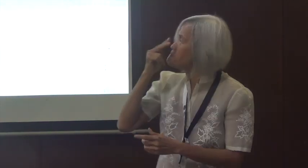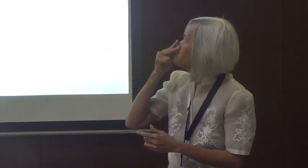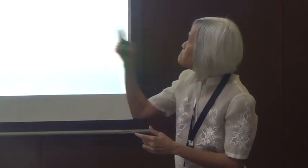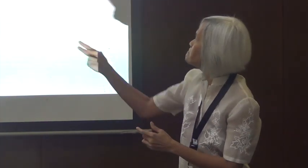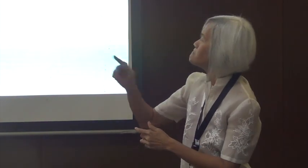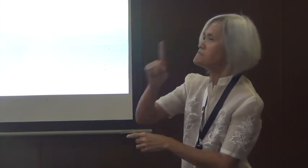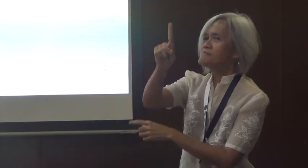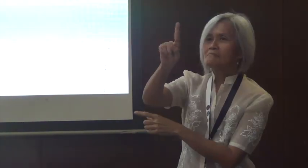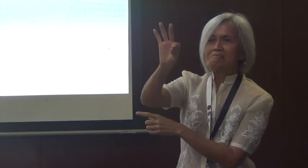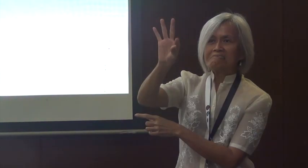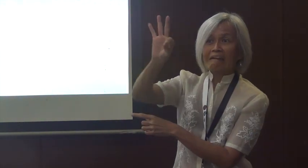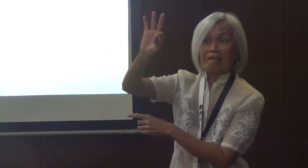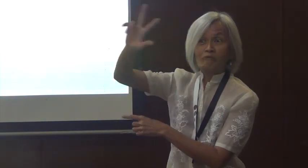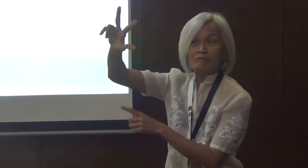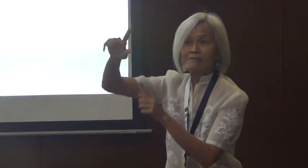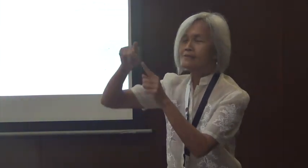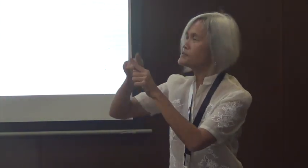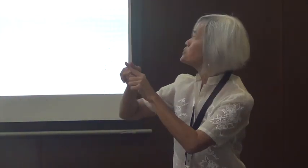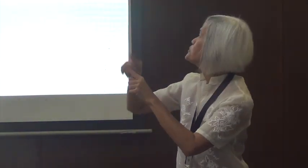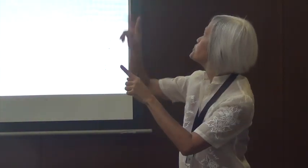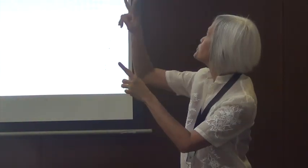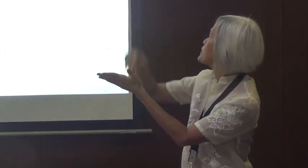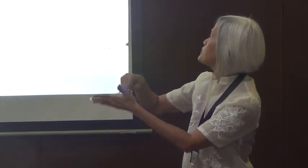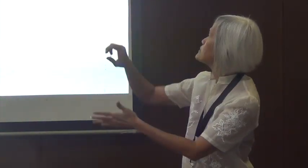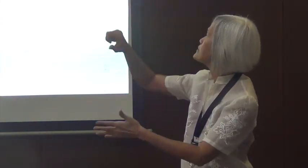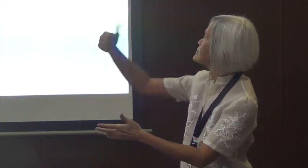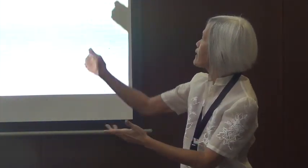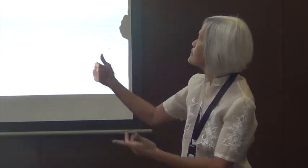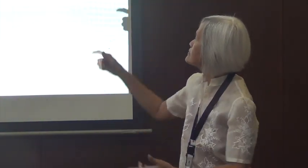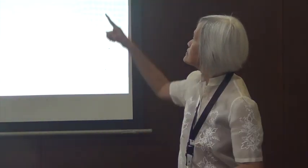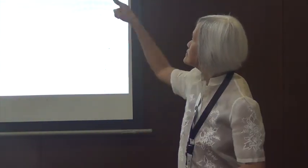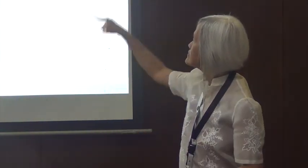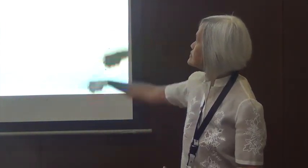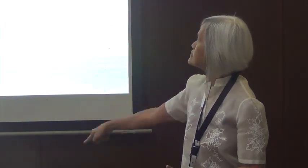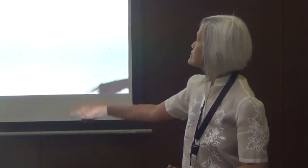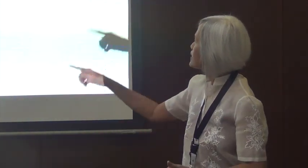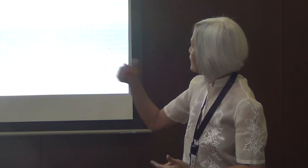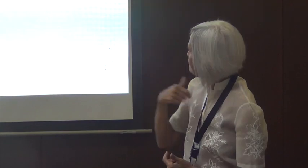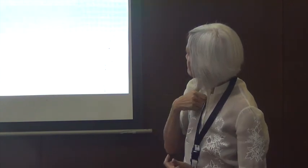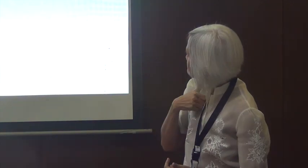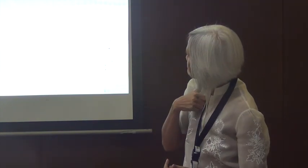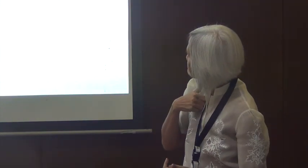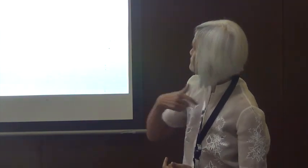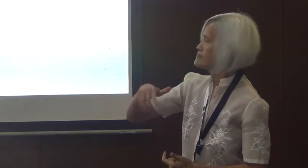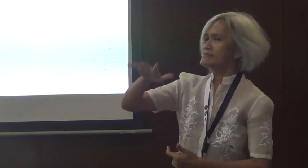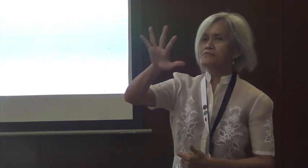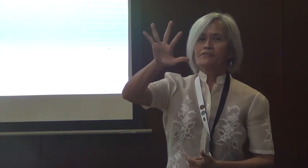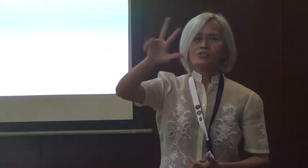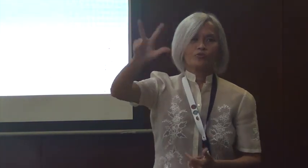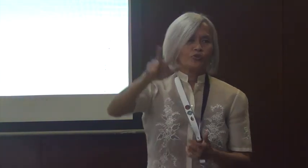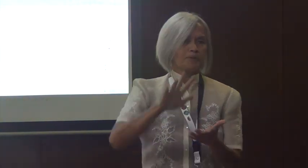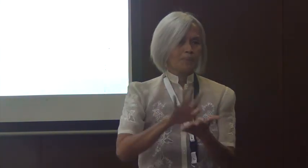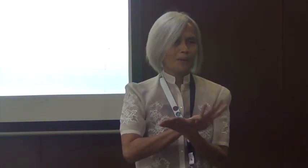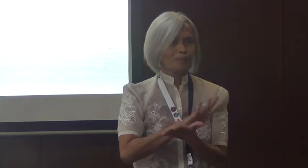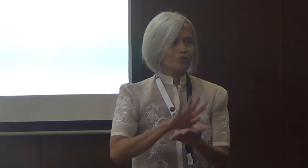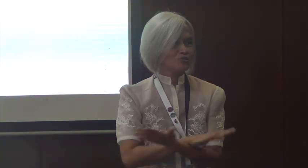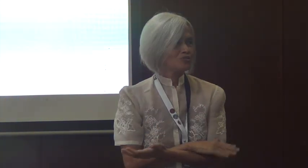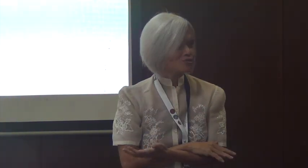to inform you that from 1993 to 2010, this will show you the